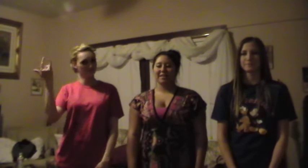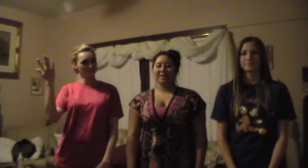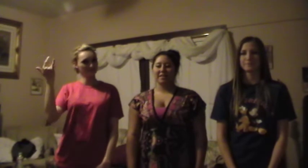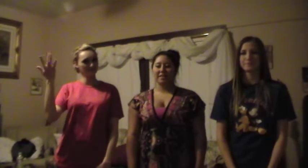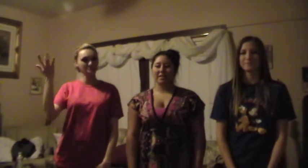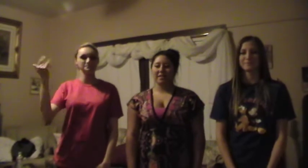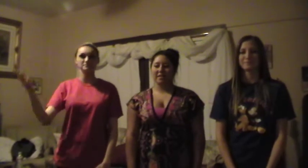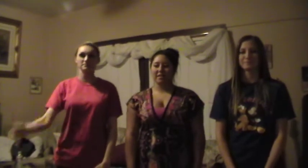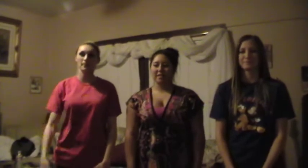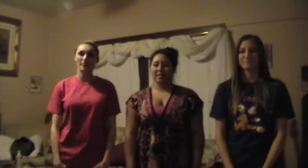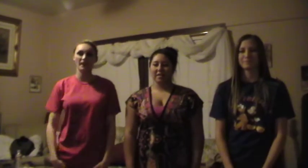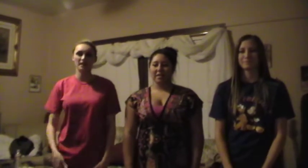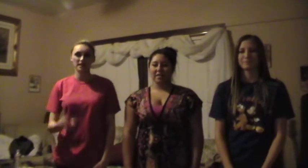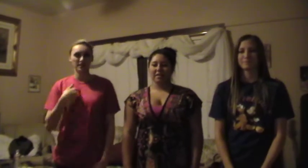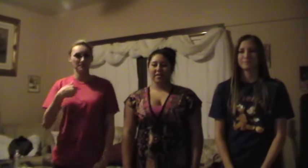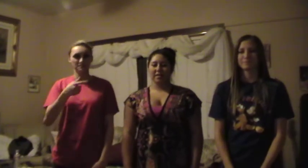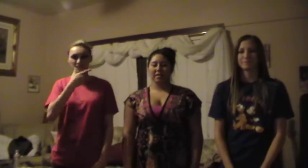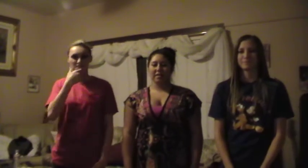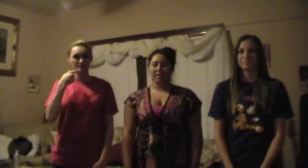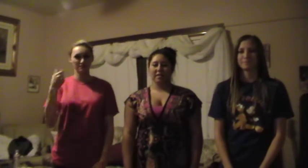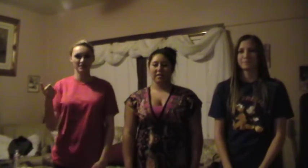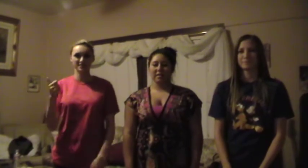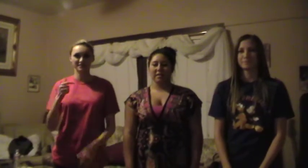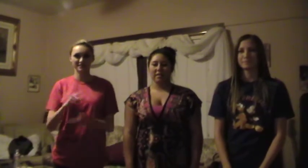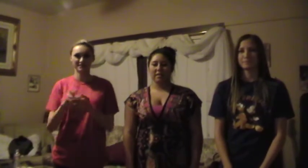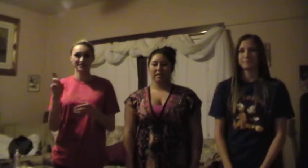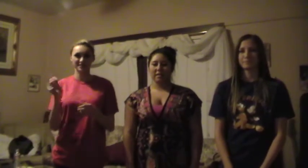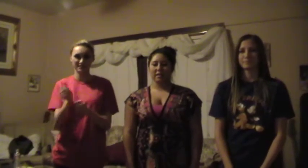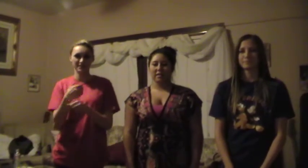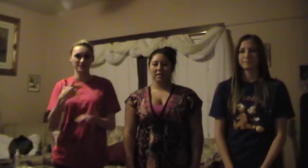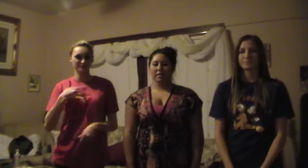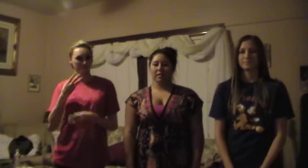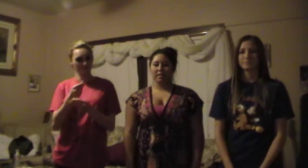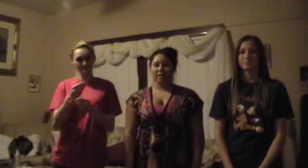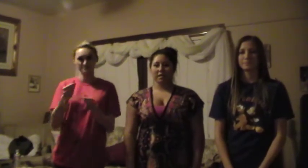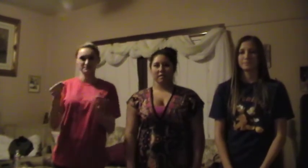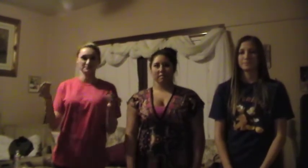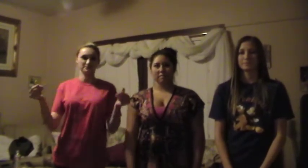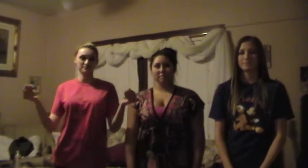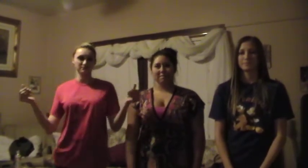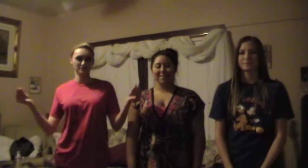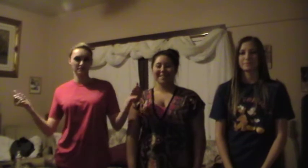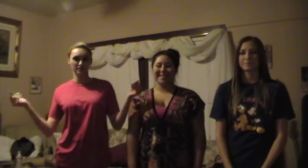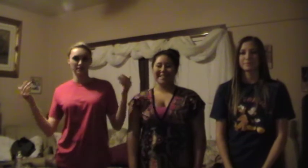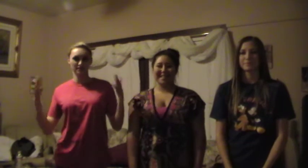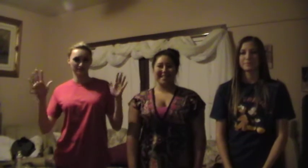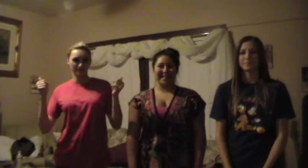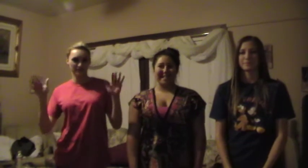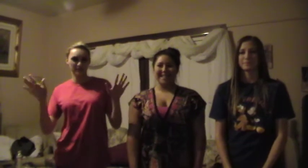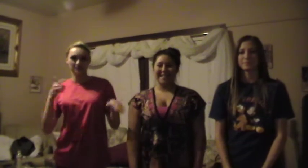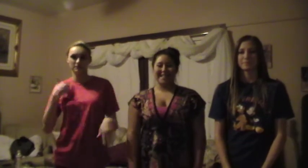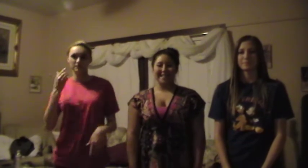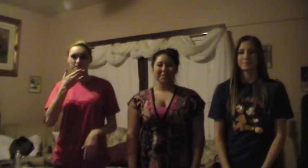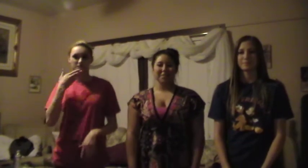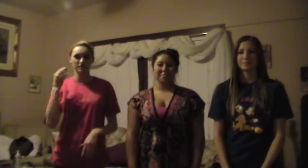why. I'll be the